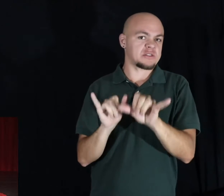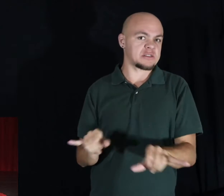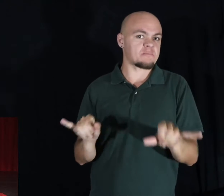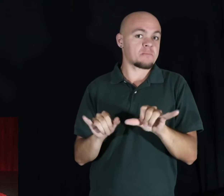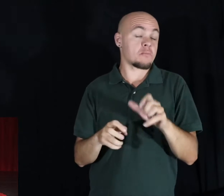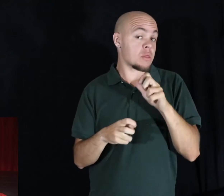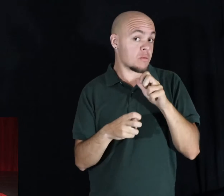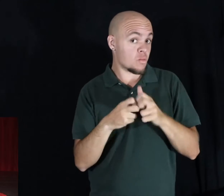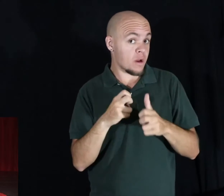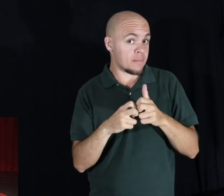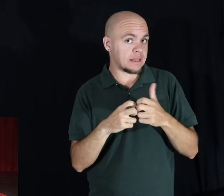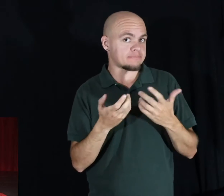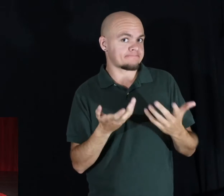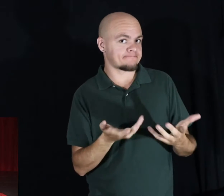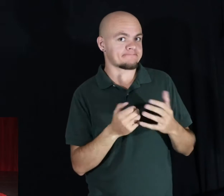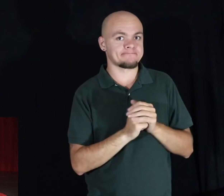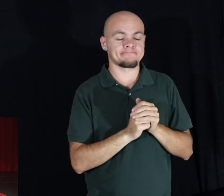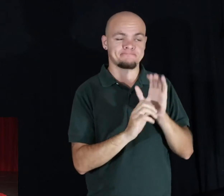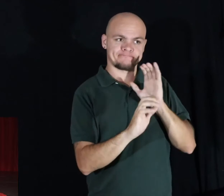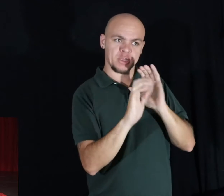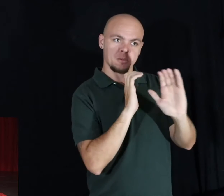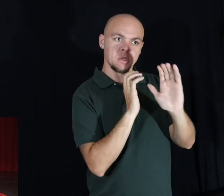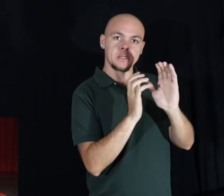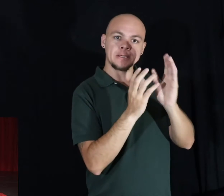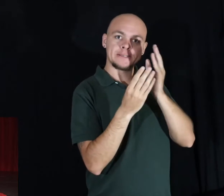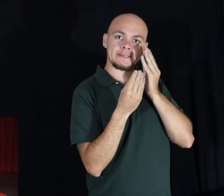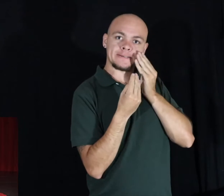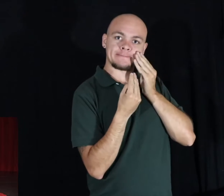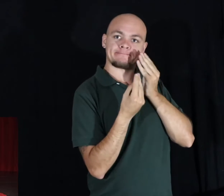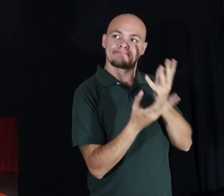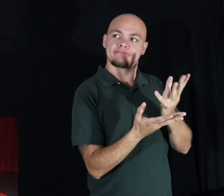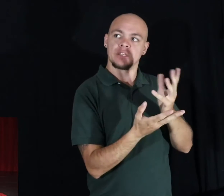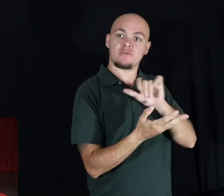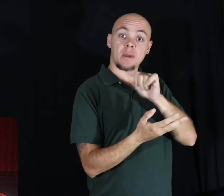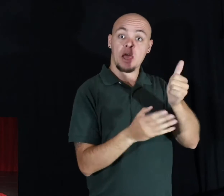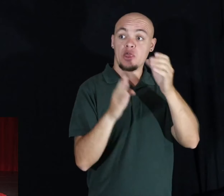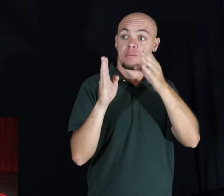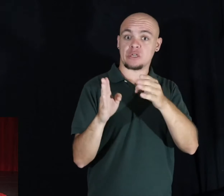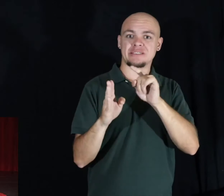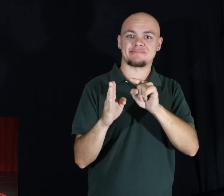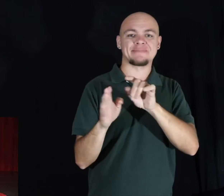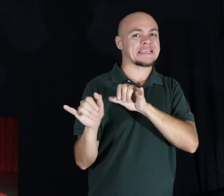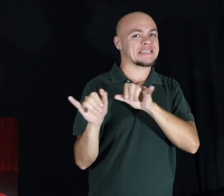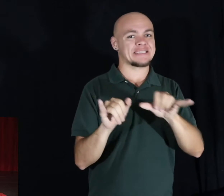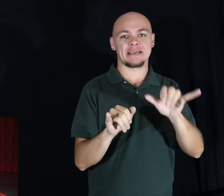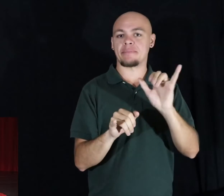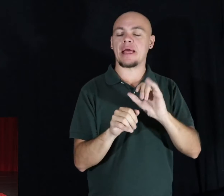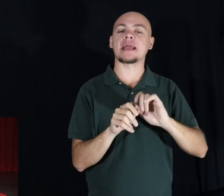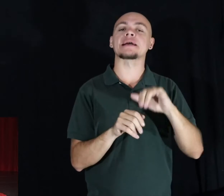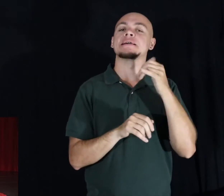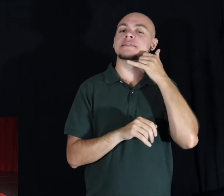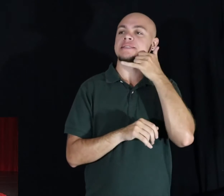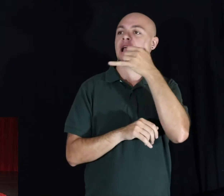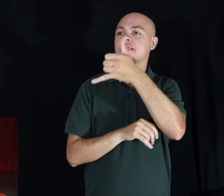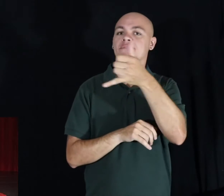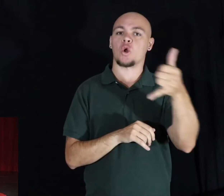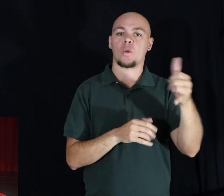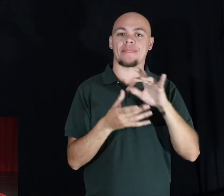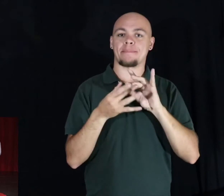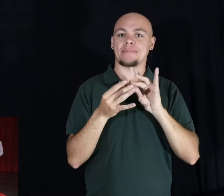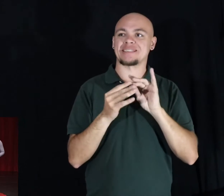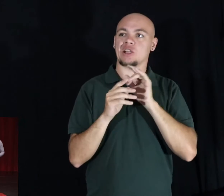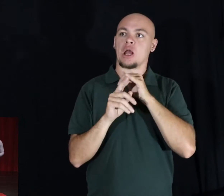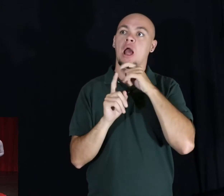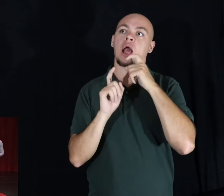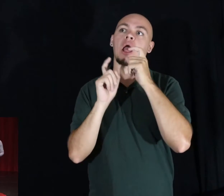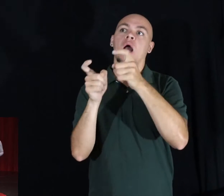The problem was that communicating this through somebody else would most likely just end up like the childhood game of telephone. The message gets passed along,